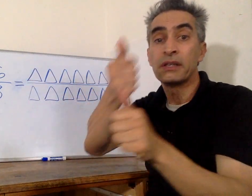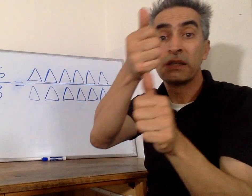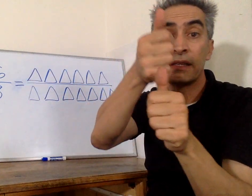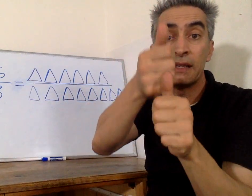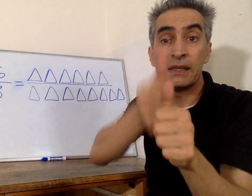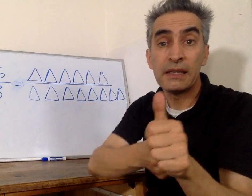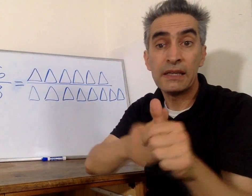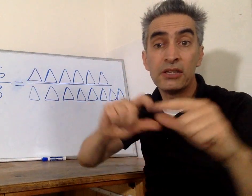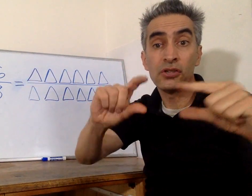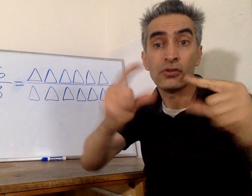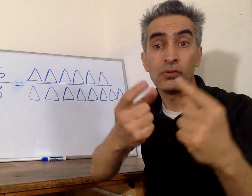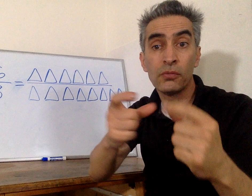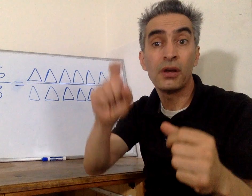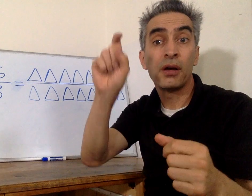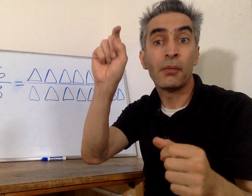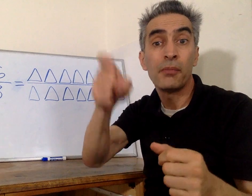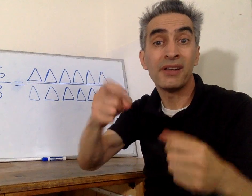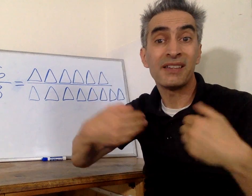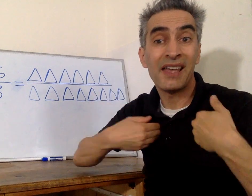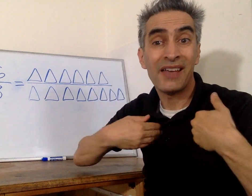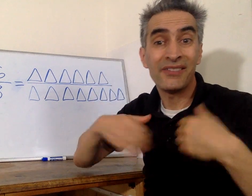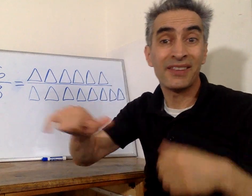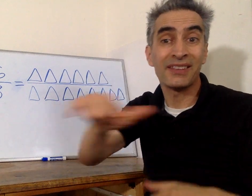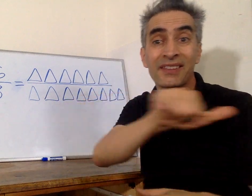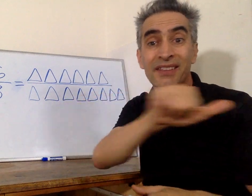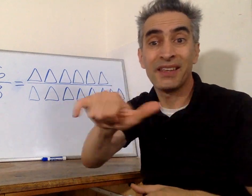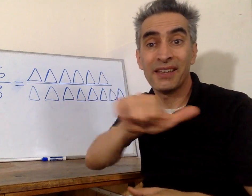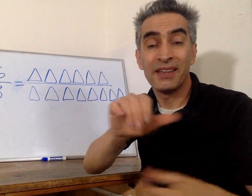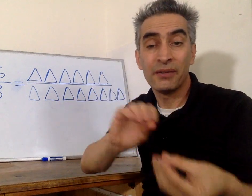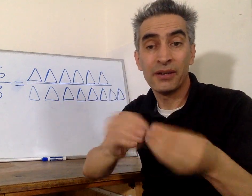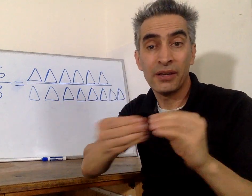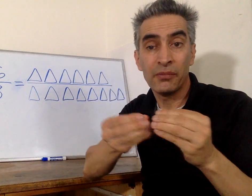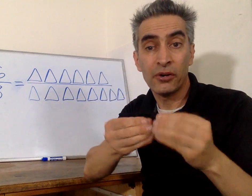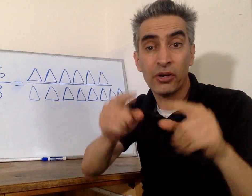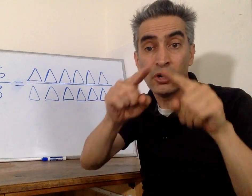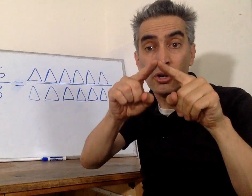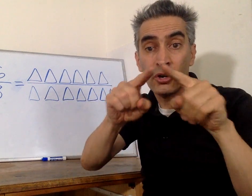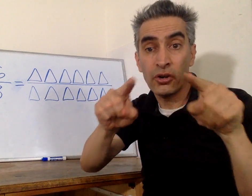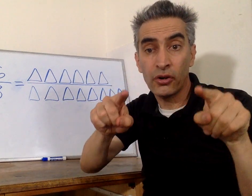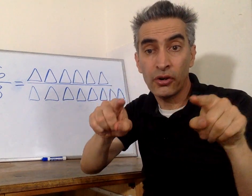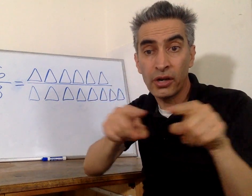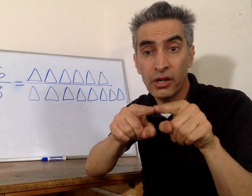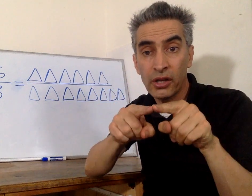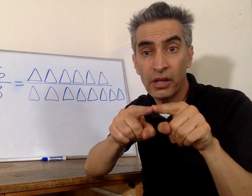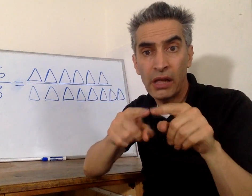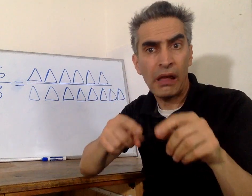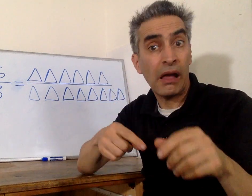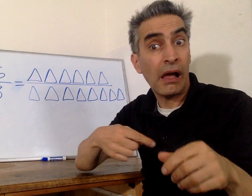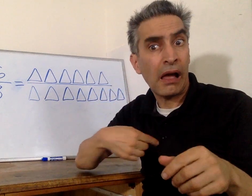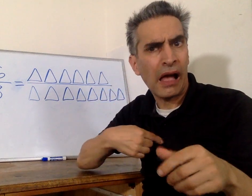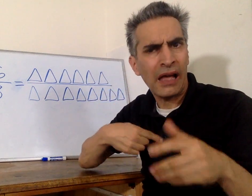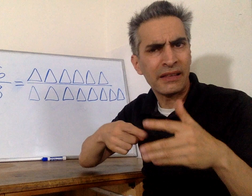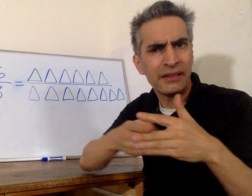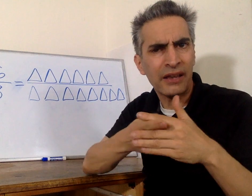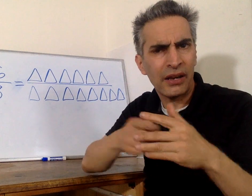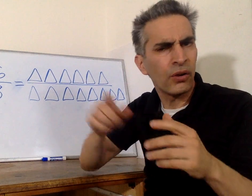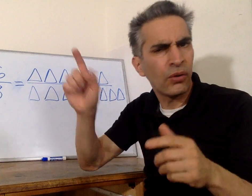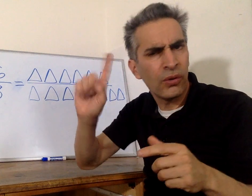Each group must have the same number of triangles. I'm going to